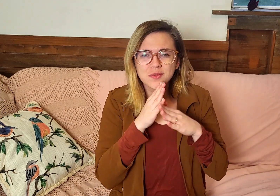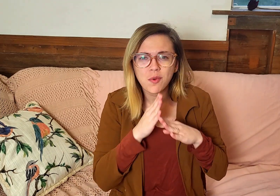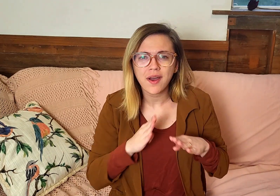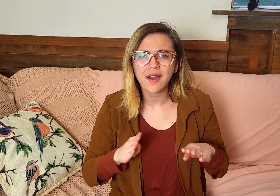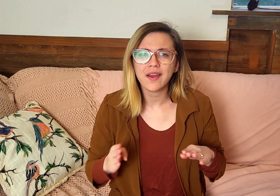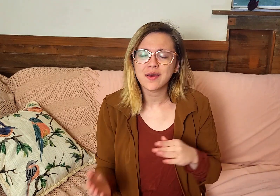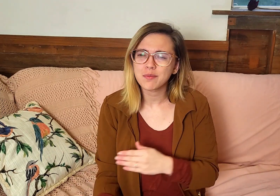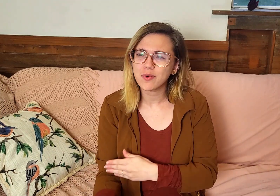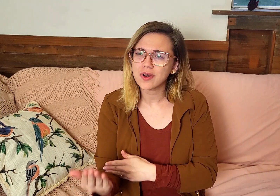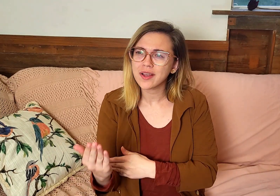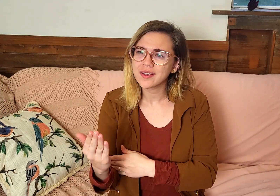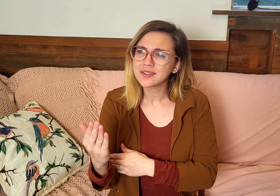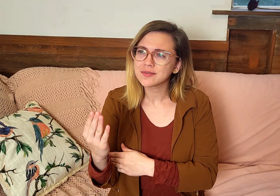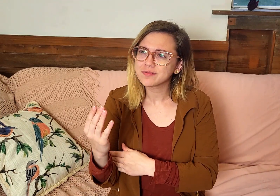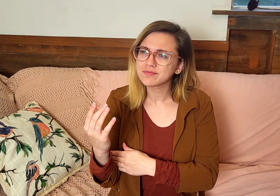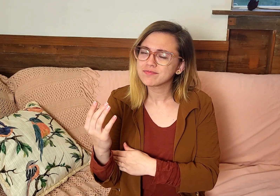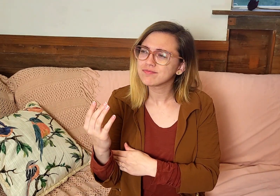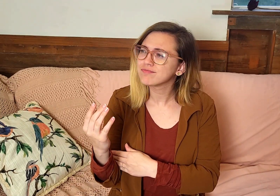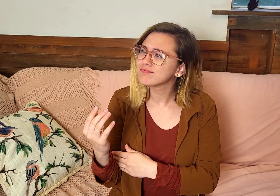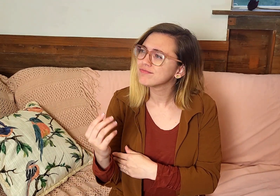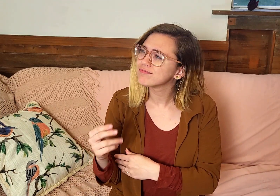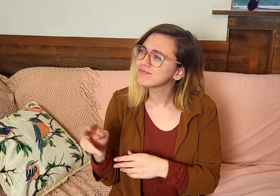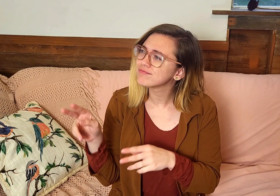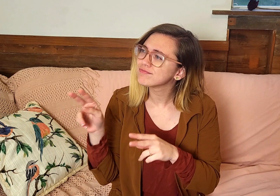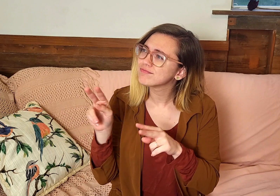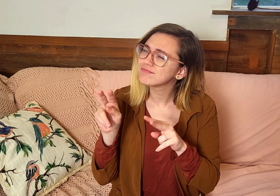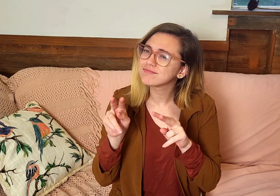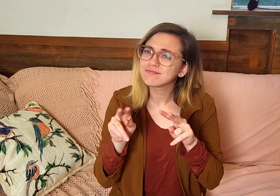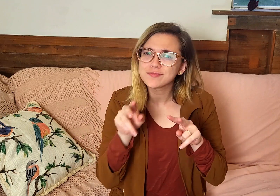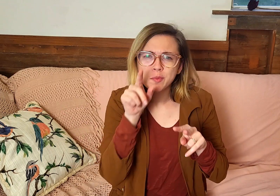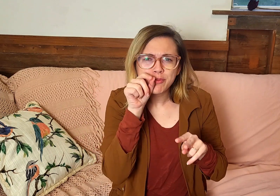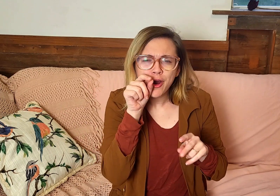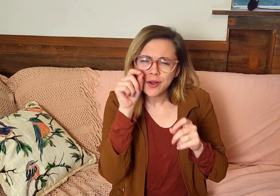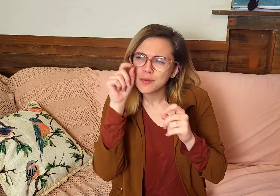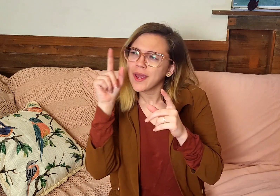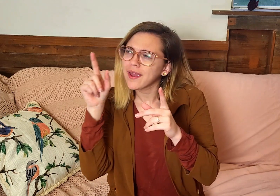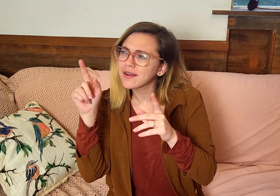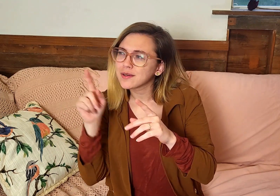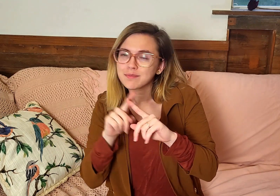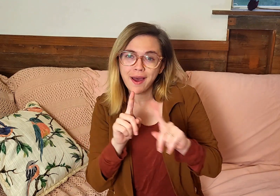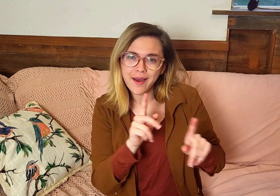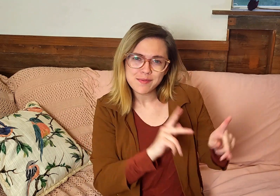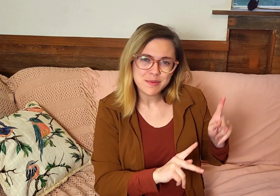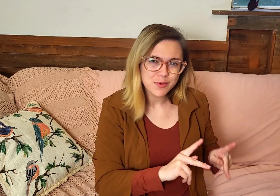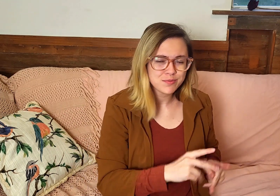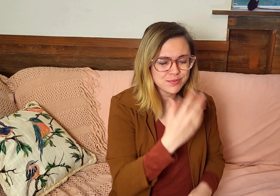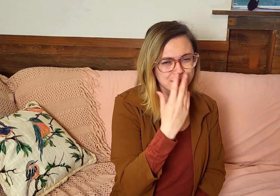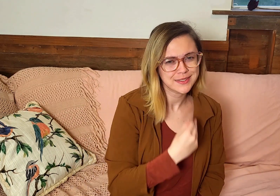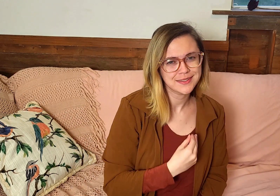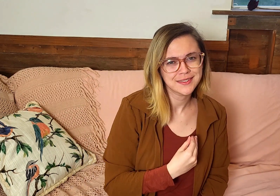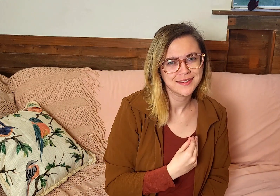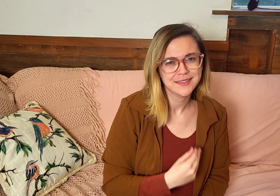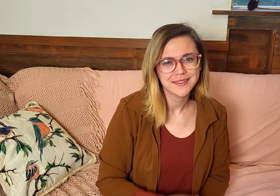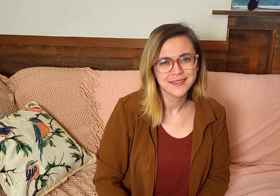quiet of the morning and the peacefulness. You can look at the birds as they're awake while the people sleep.